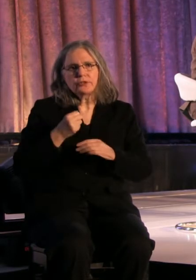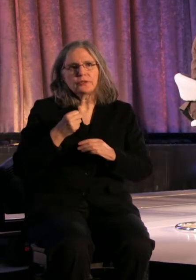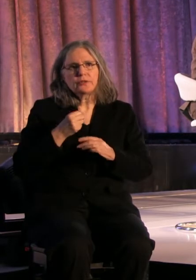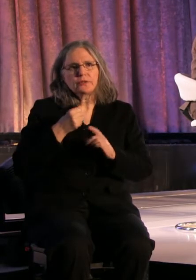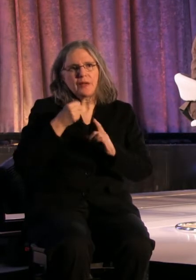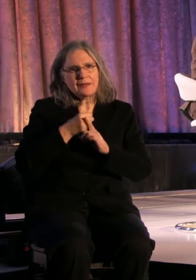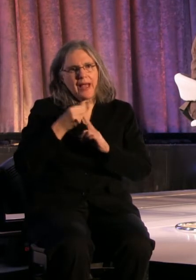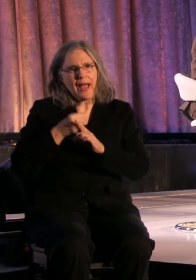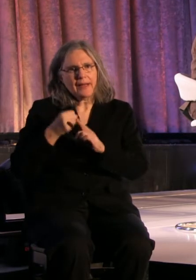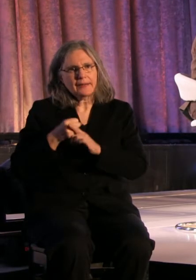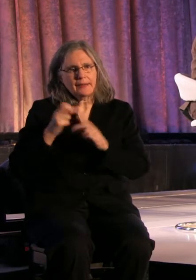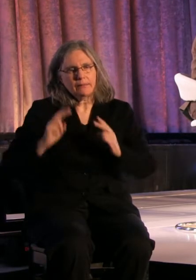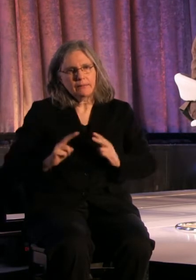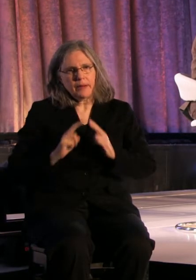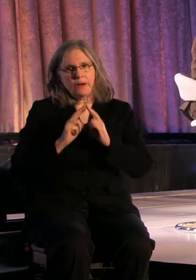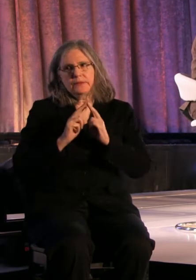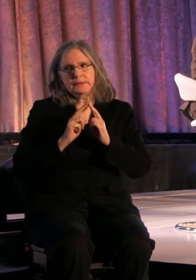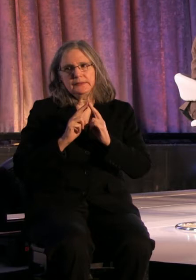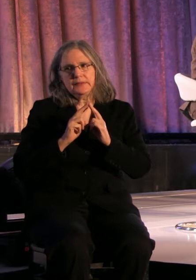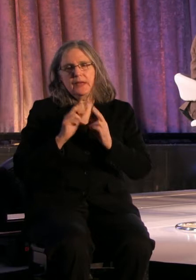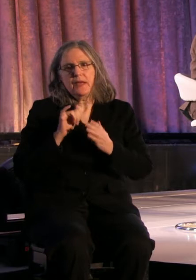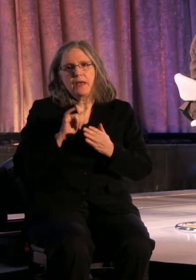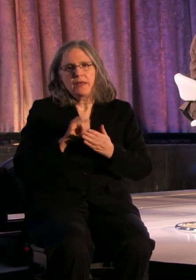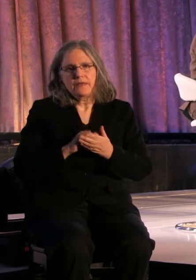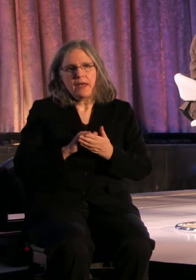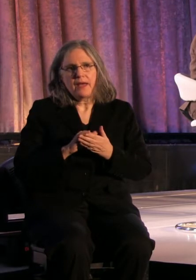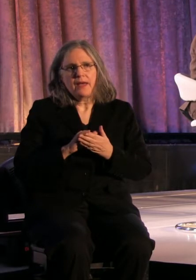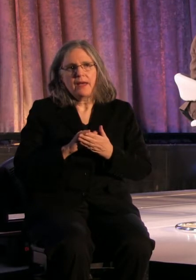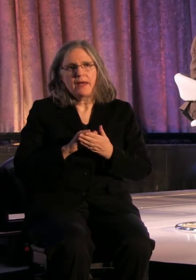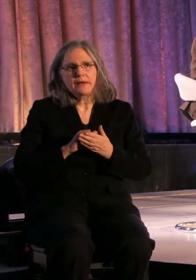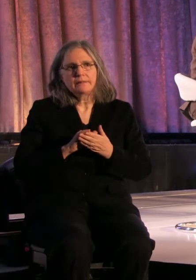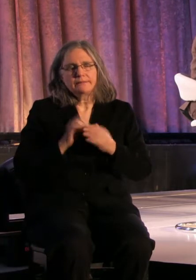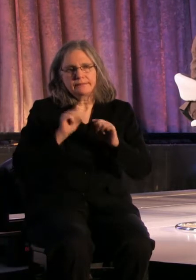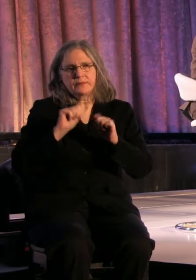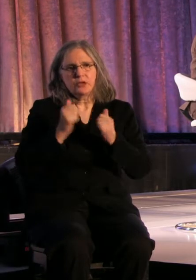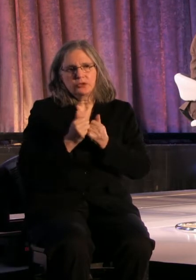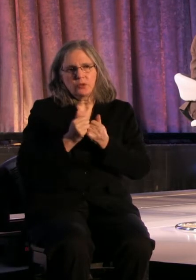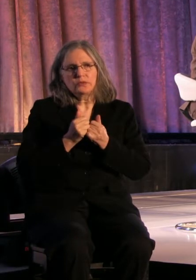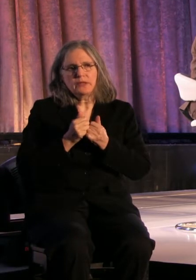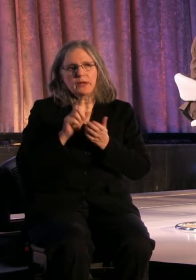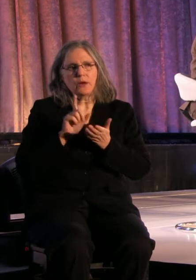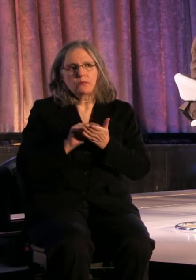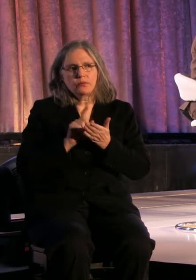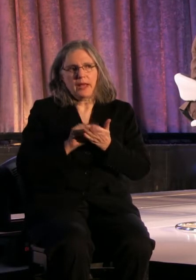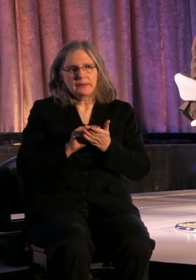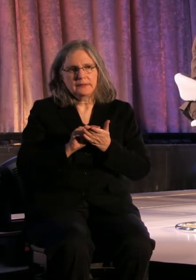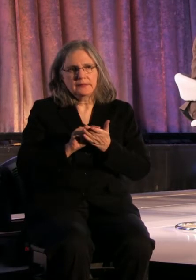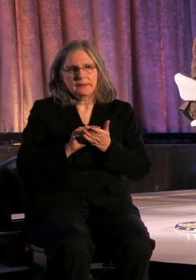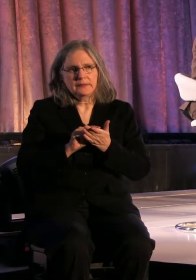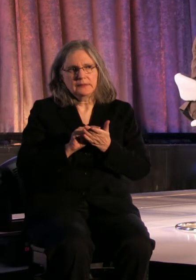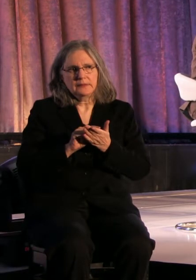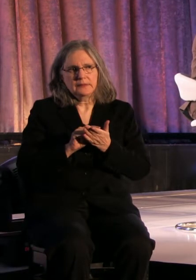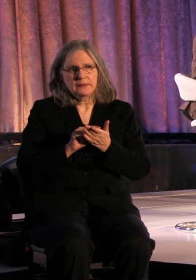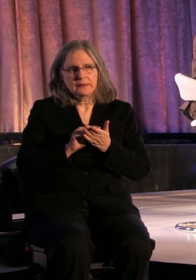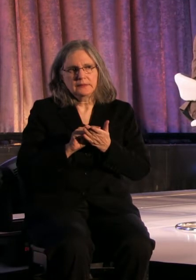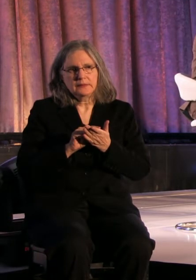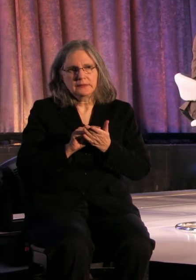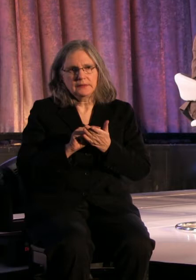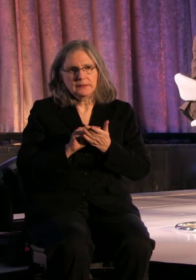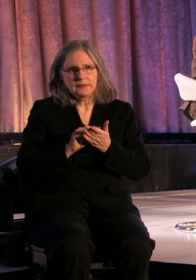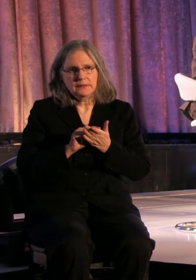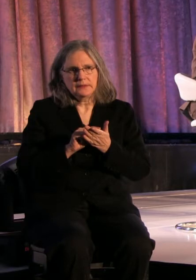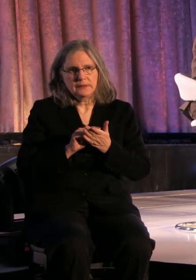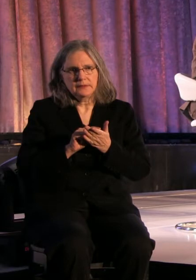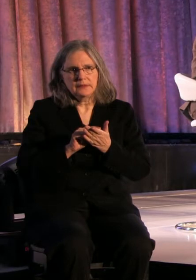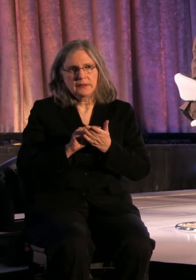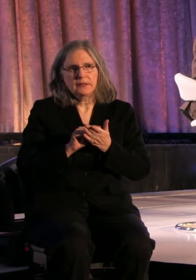in Paris that the Associated Press had removed the image of Piss Christ